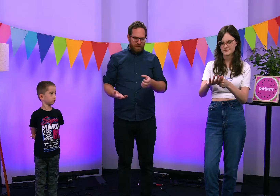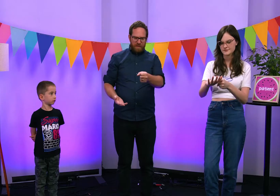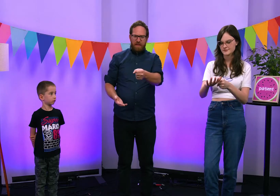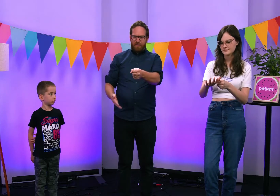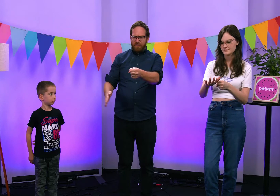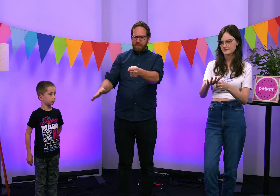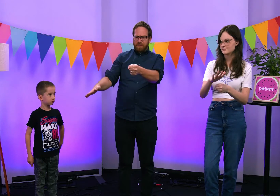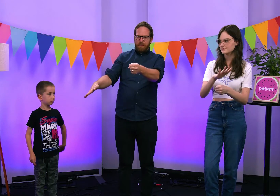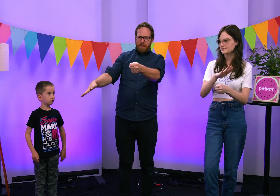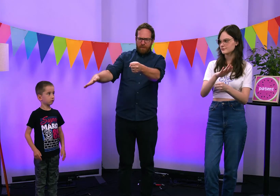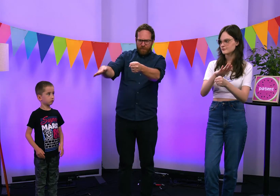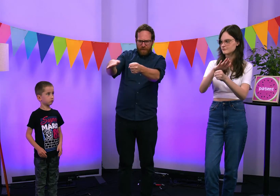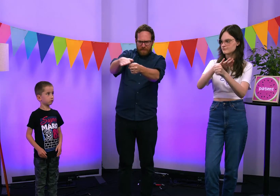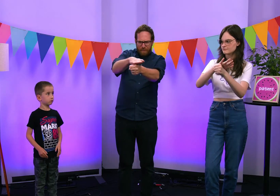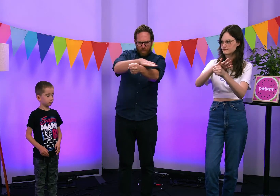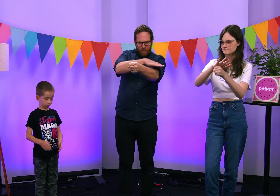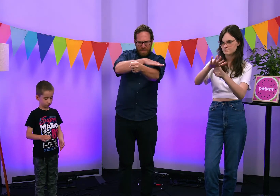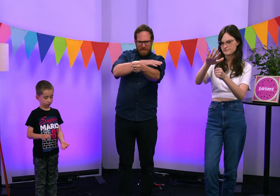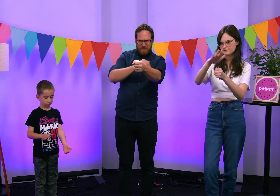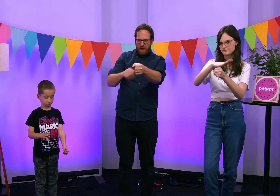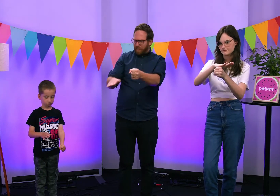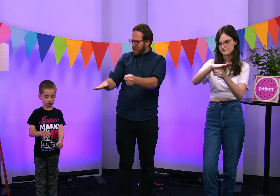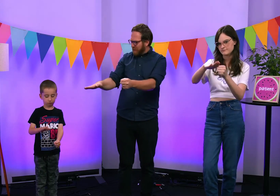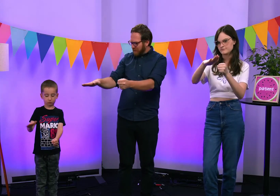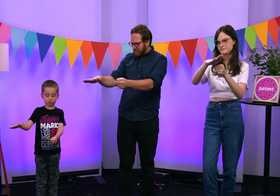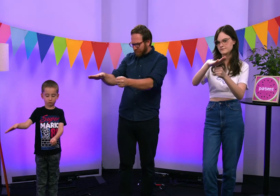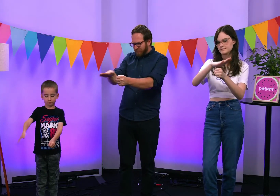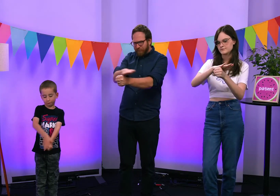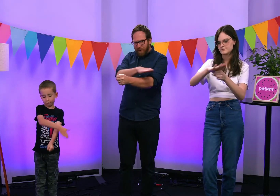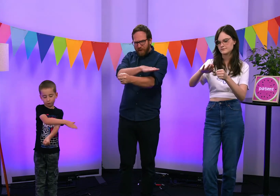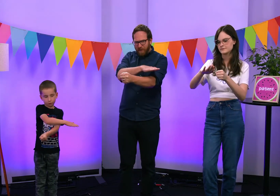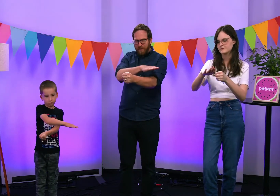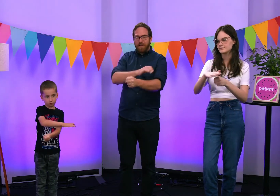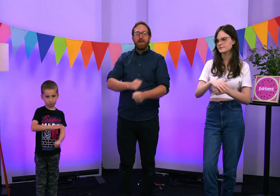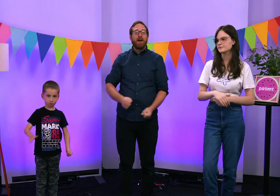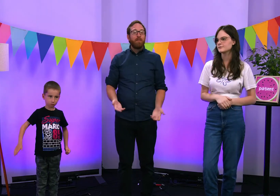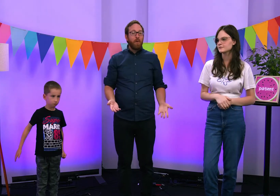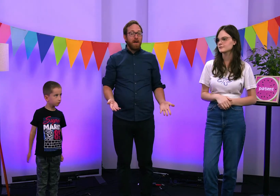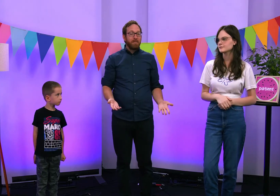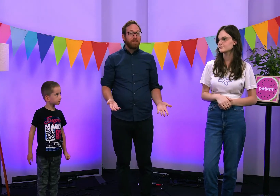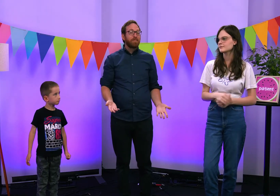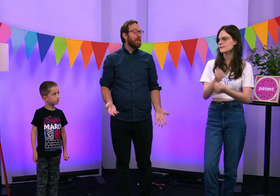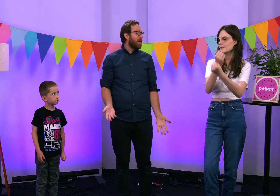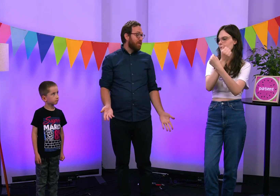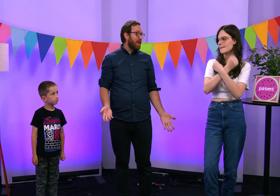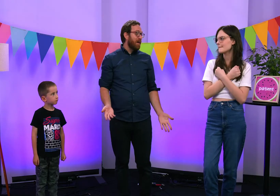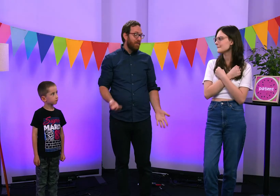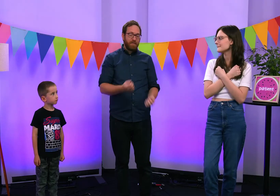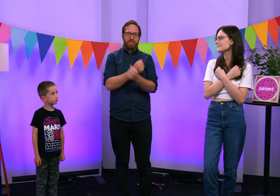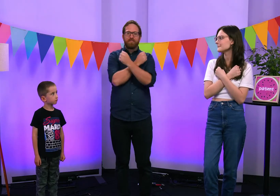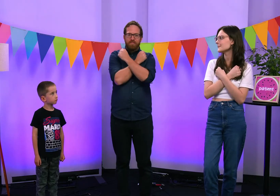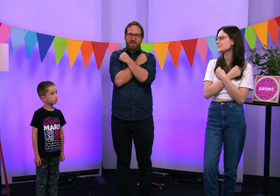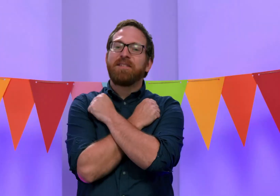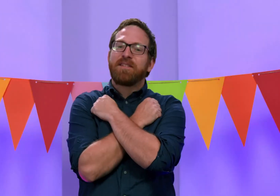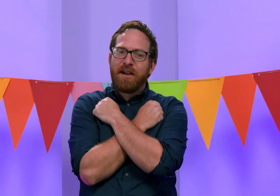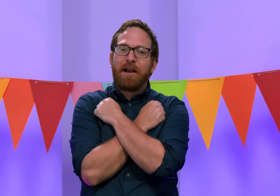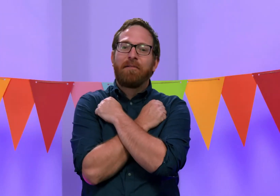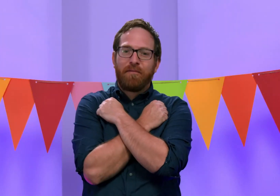Think of something being filled up right to the top. He is full of what? Of love. This is the sign